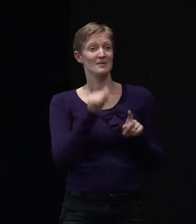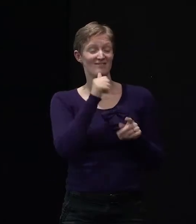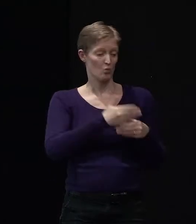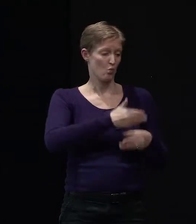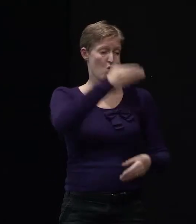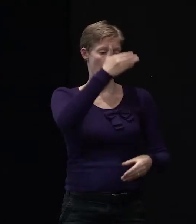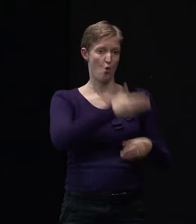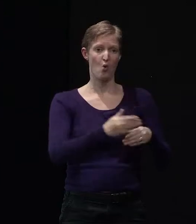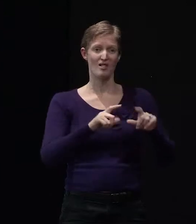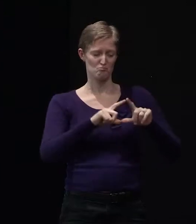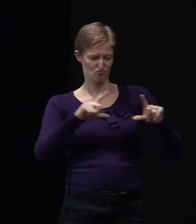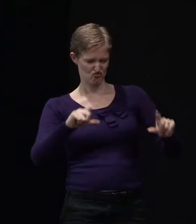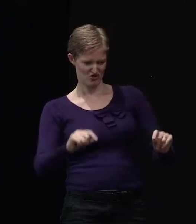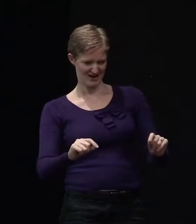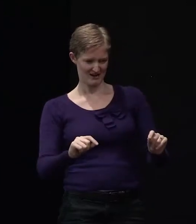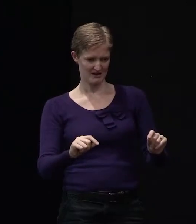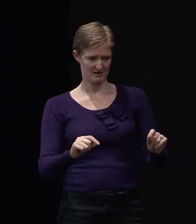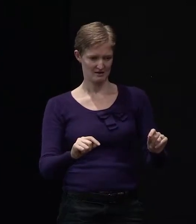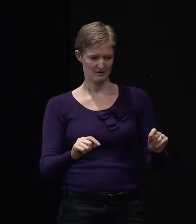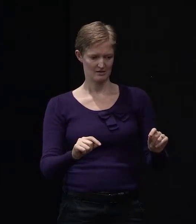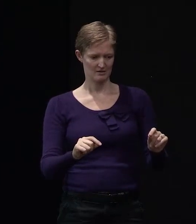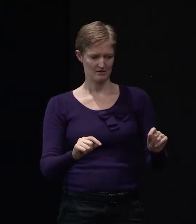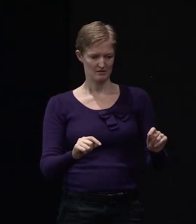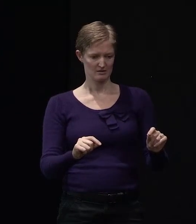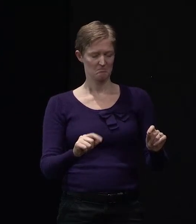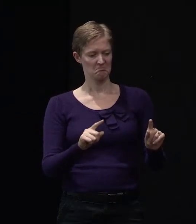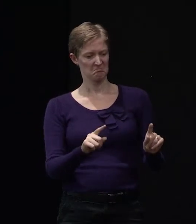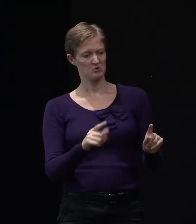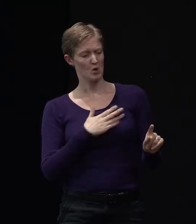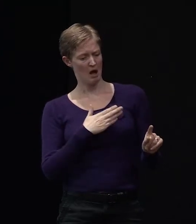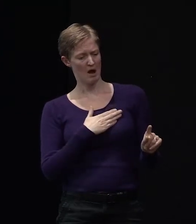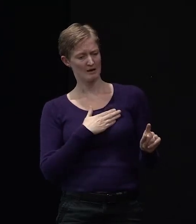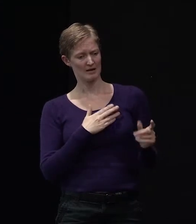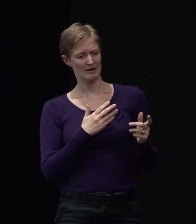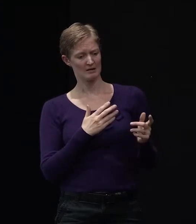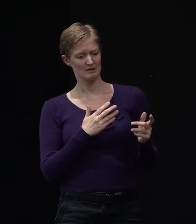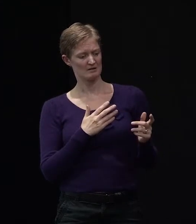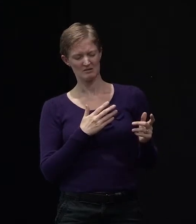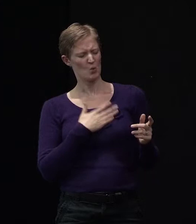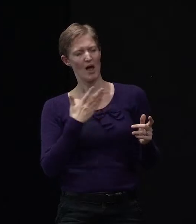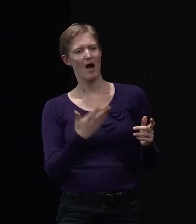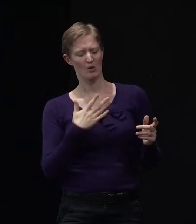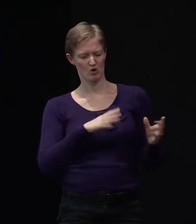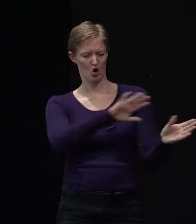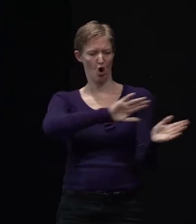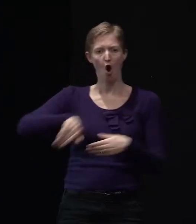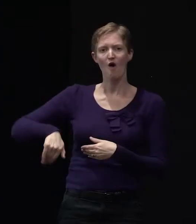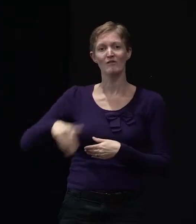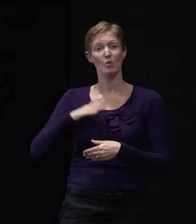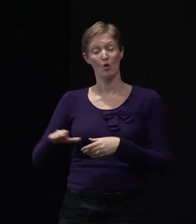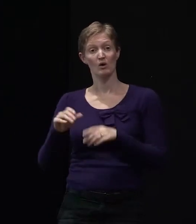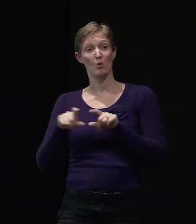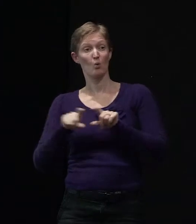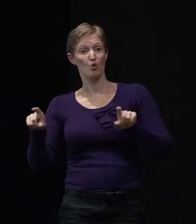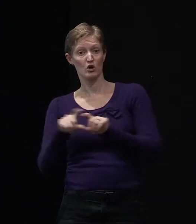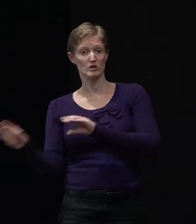aesthetically acceptable to you to replace brick veneer with weatherboards or some other